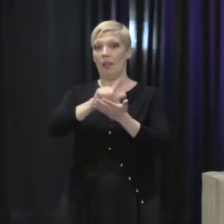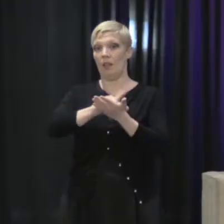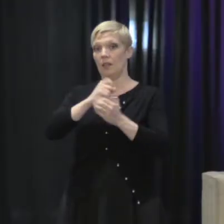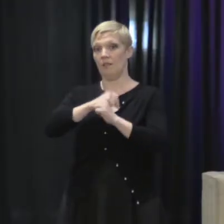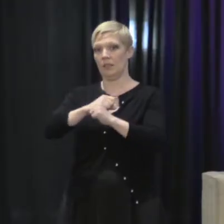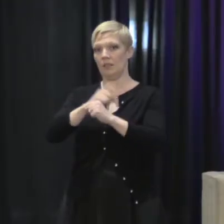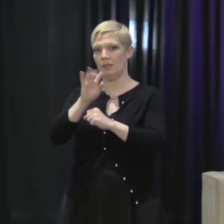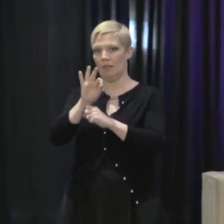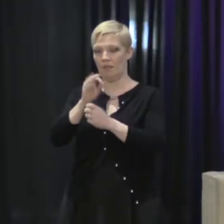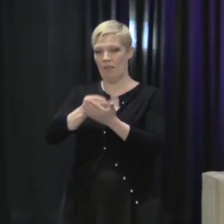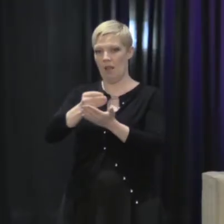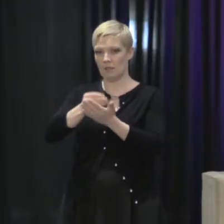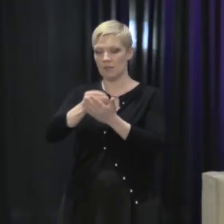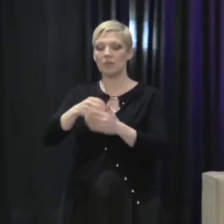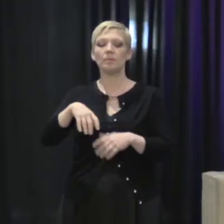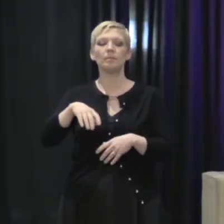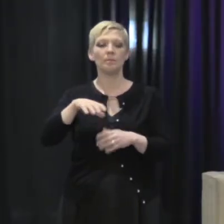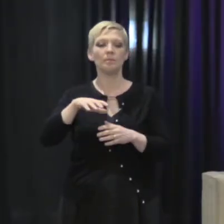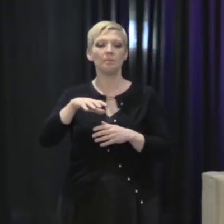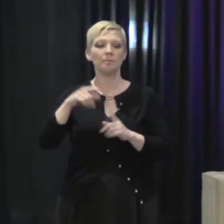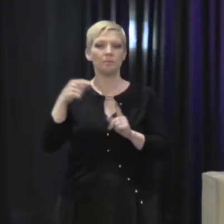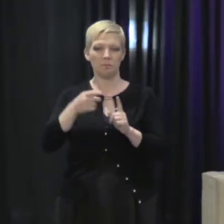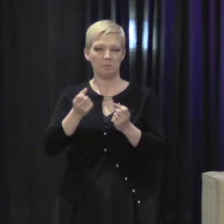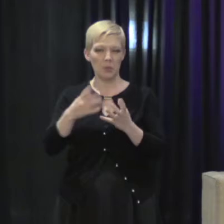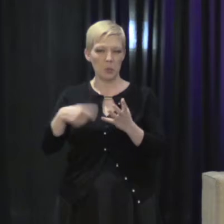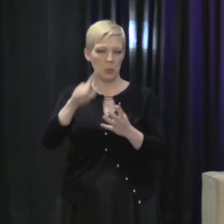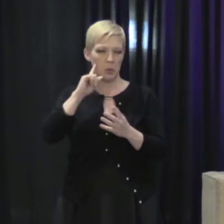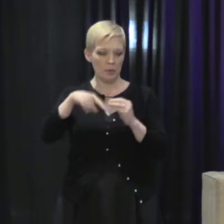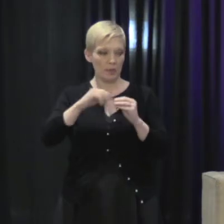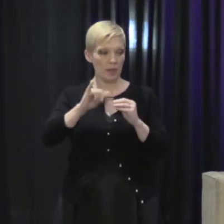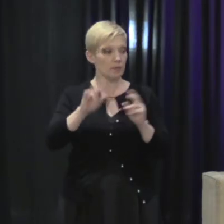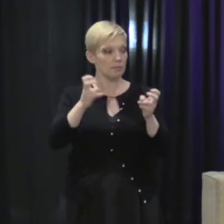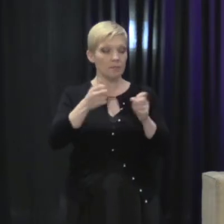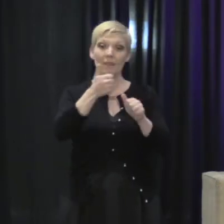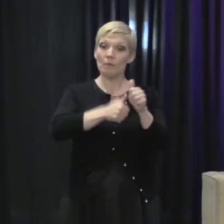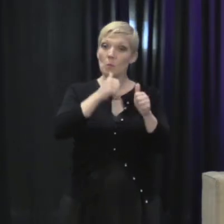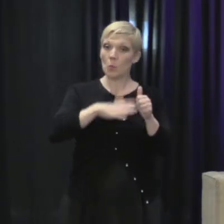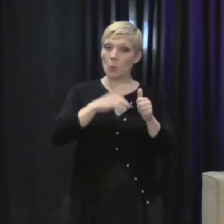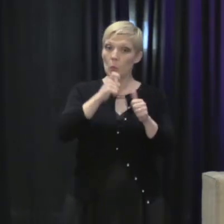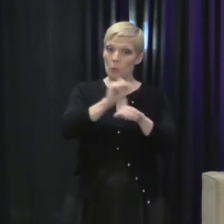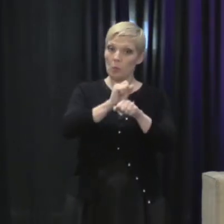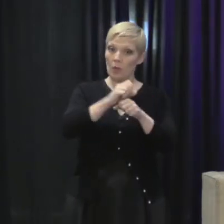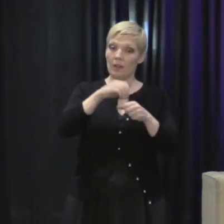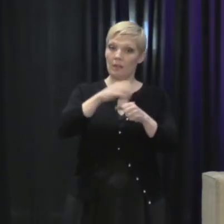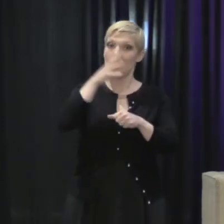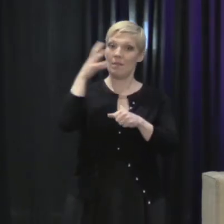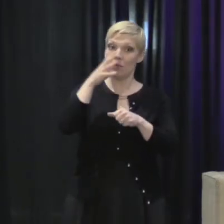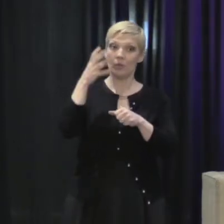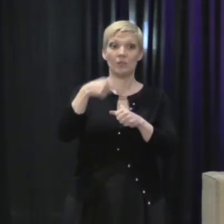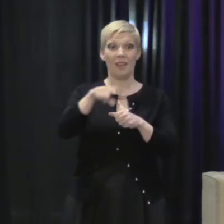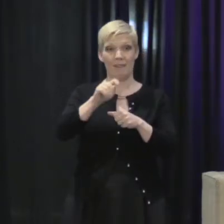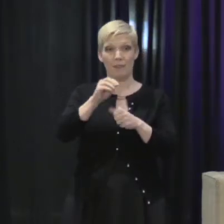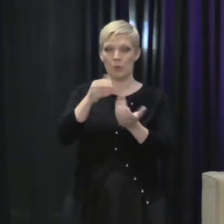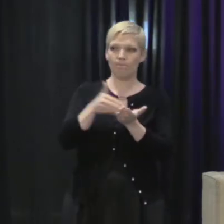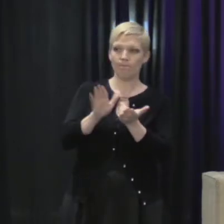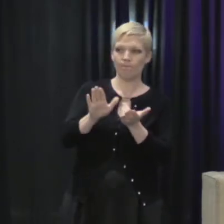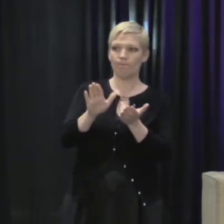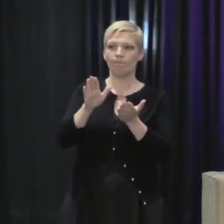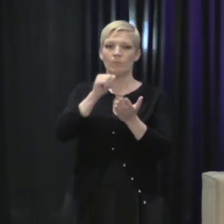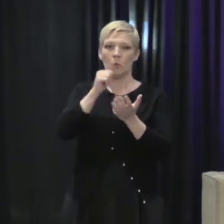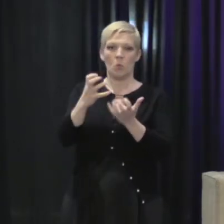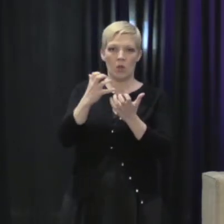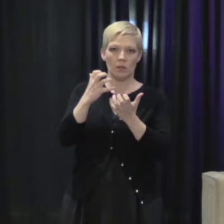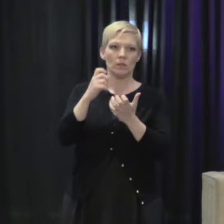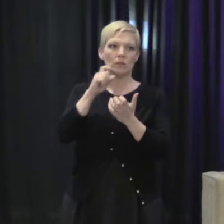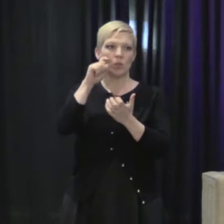The Hollywood actresses wrote to every woman employed in agriculture who has had to fend off unwanted sexual advances from